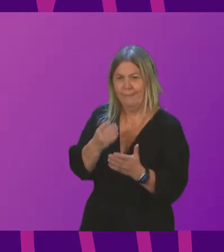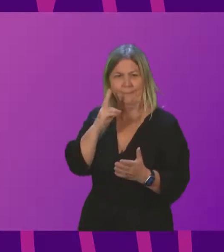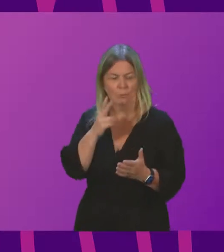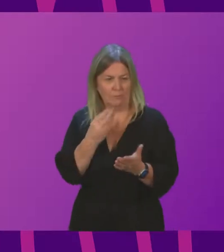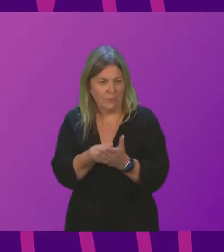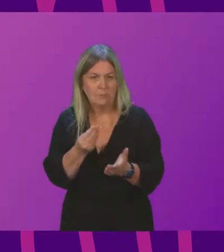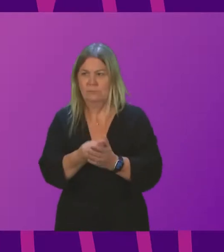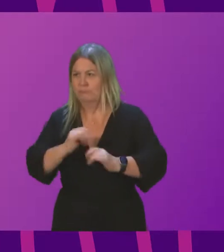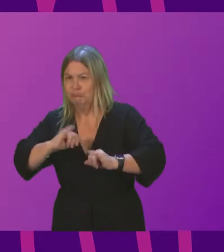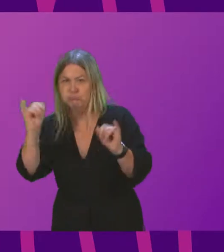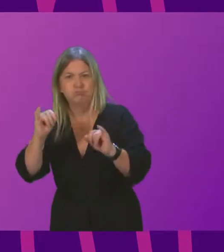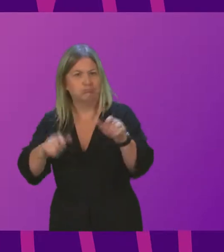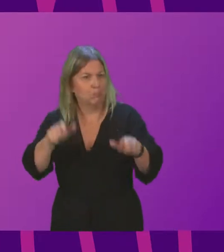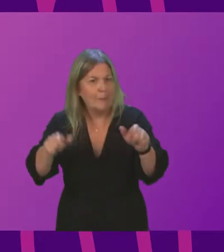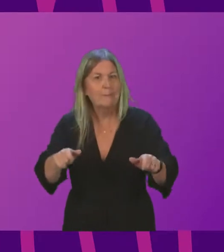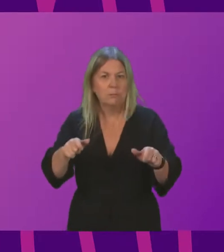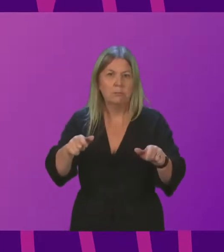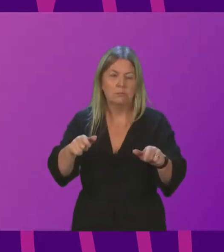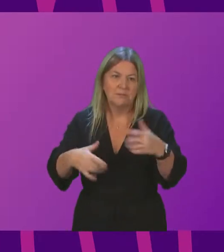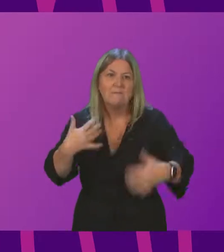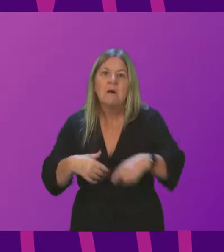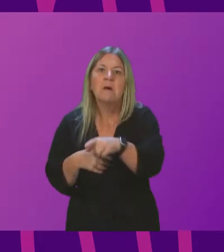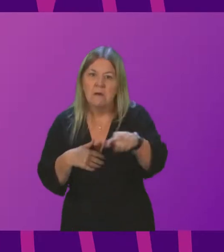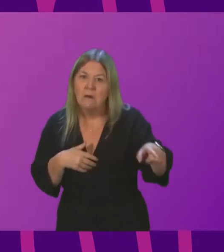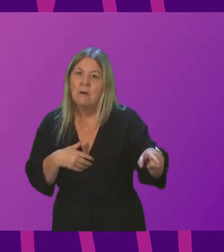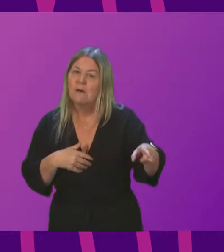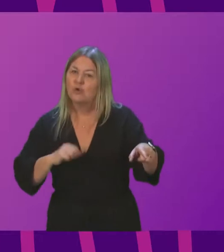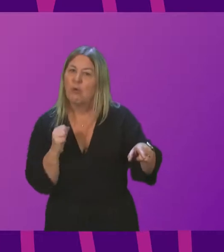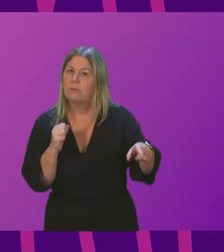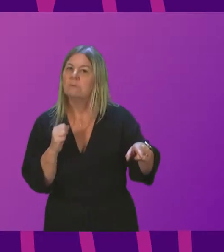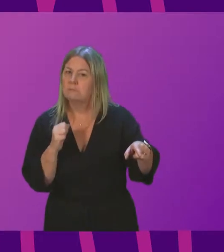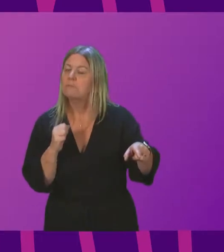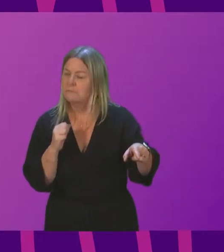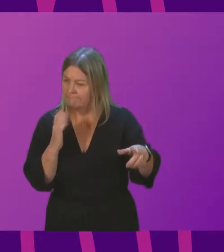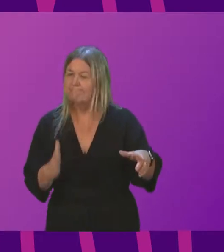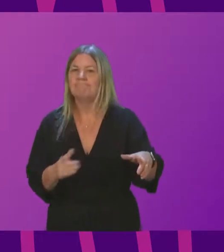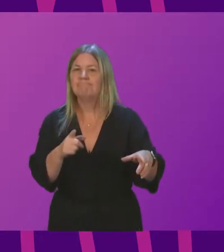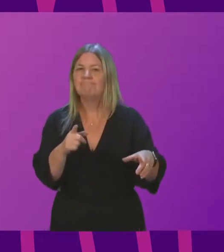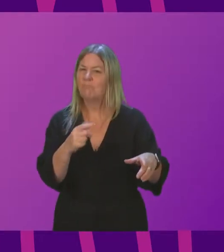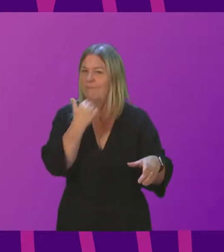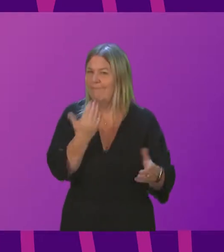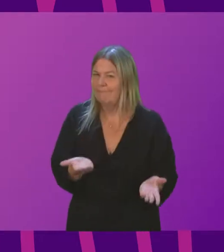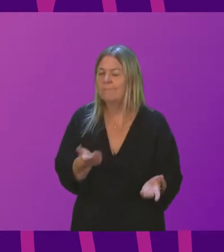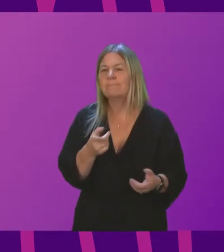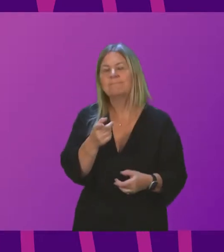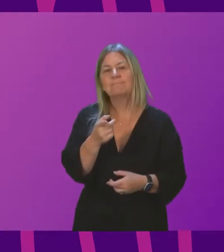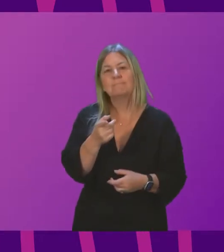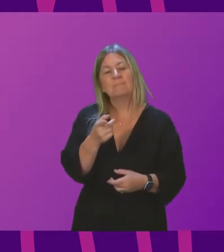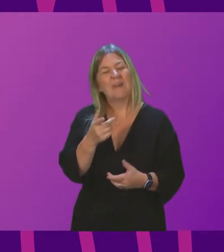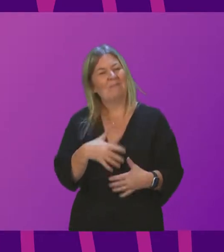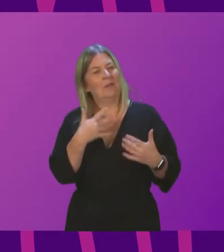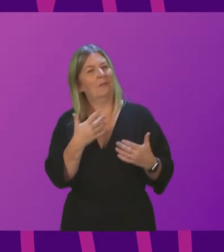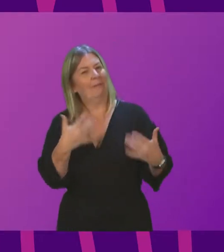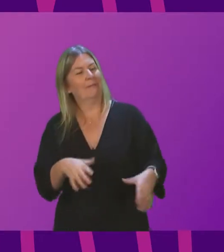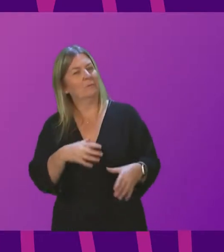living crisis that many individuals and families across the country are facing and it will leave the